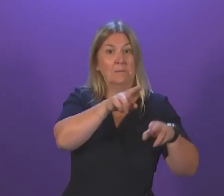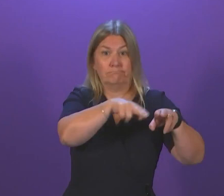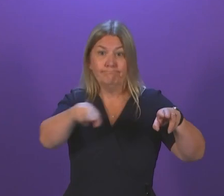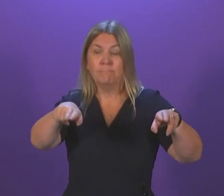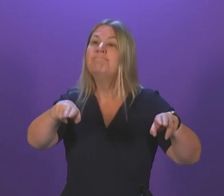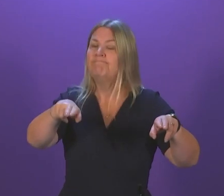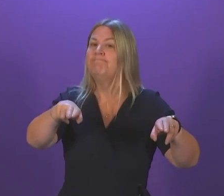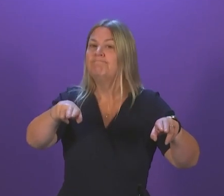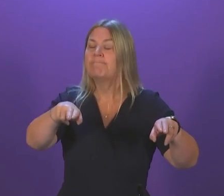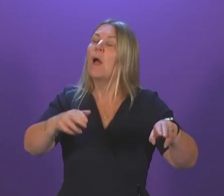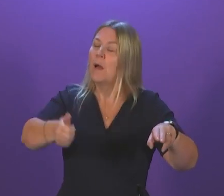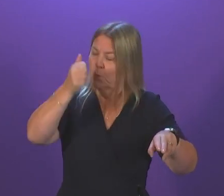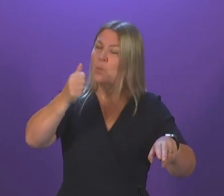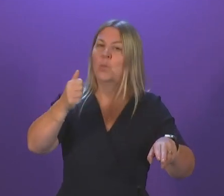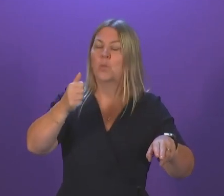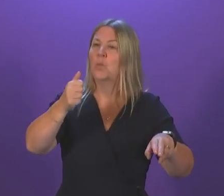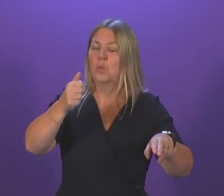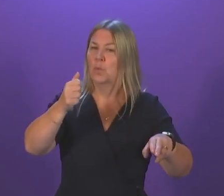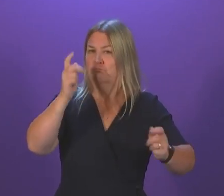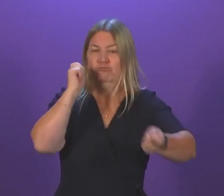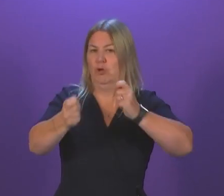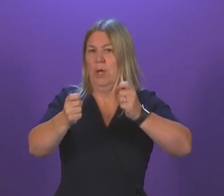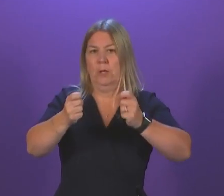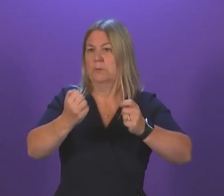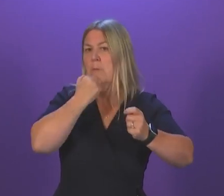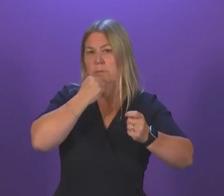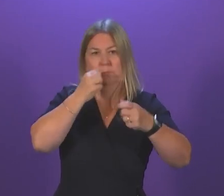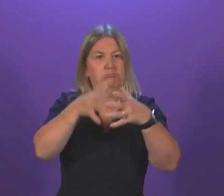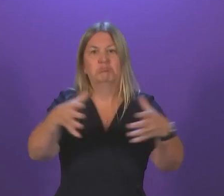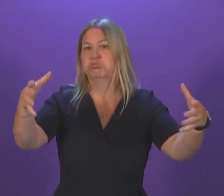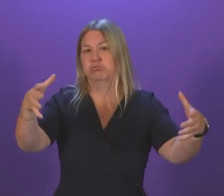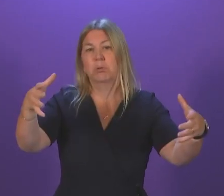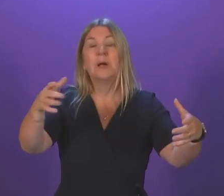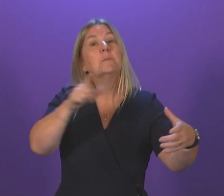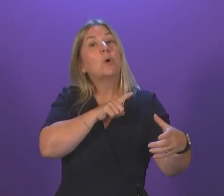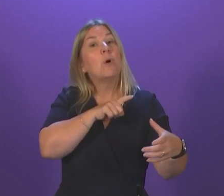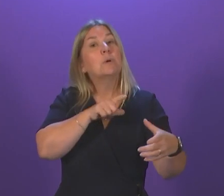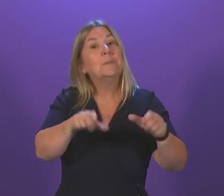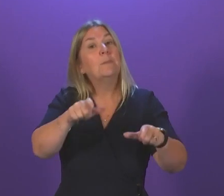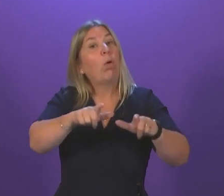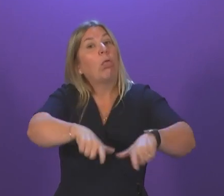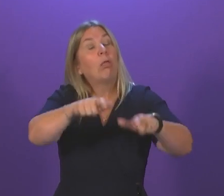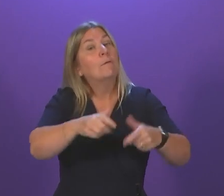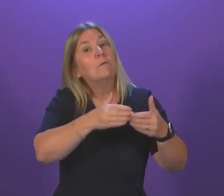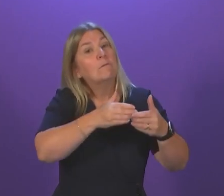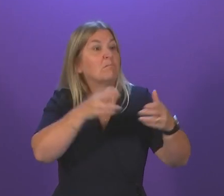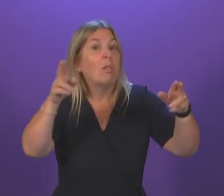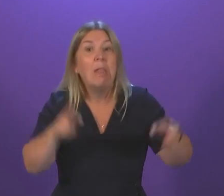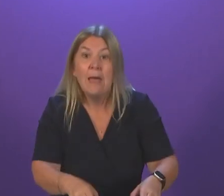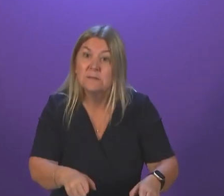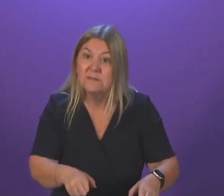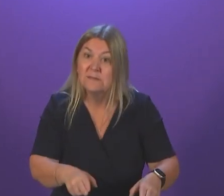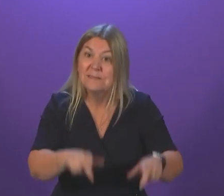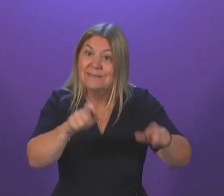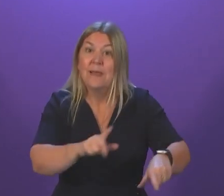change in the profile of bed numbers way before this Government took office as length of stay in our hospitals decrease. And that's,